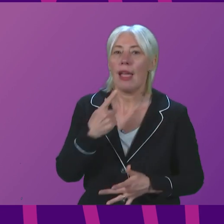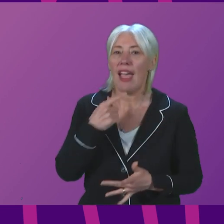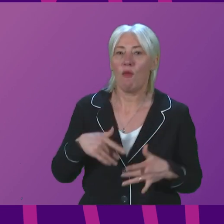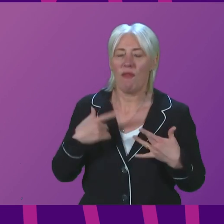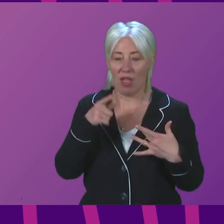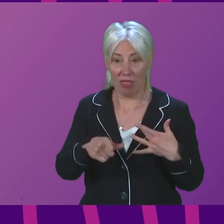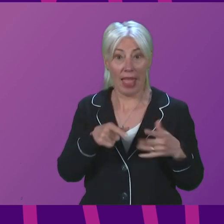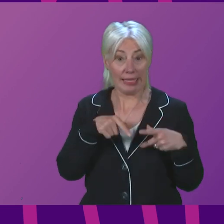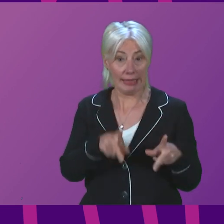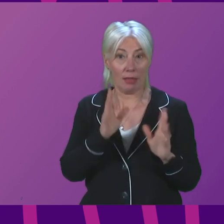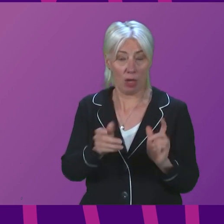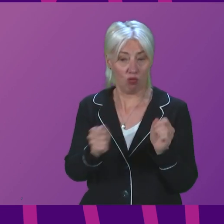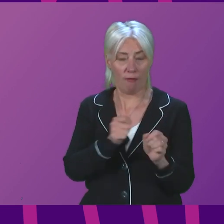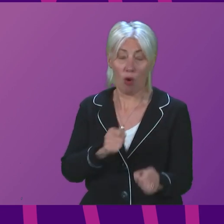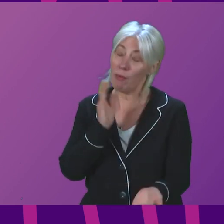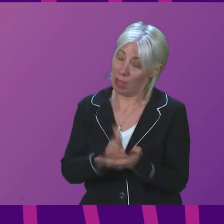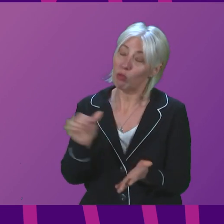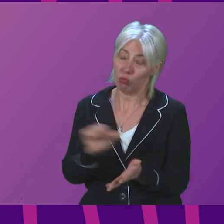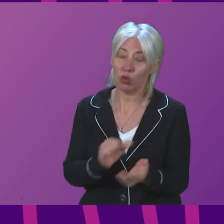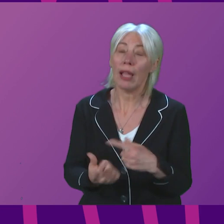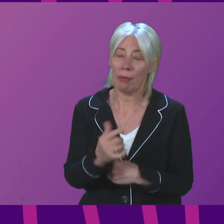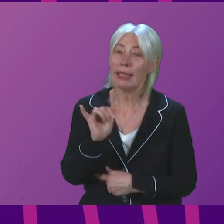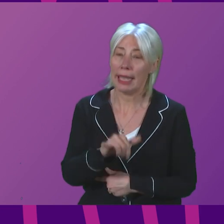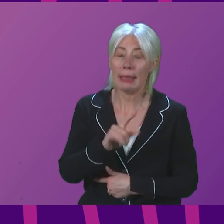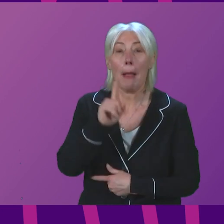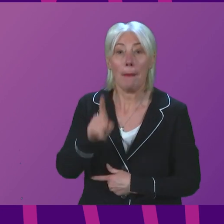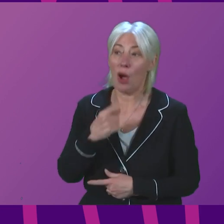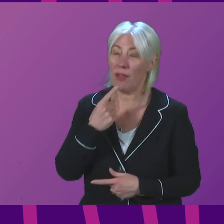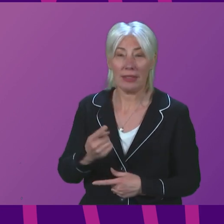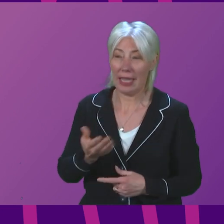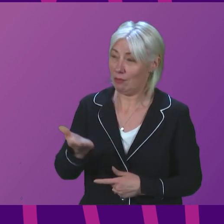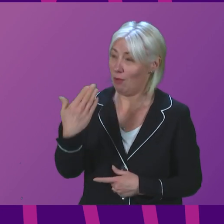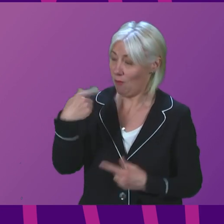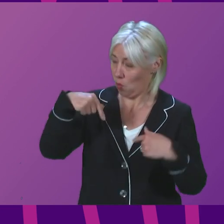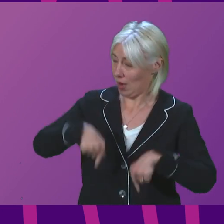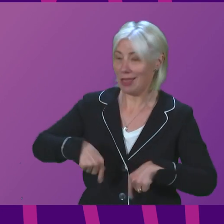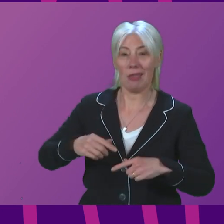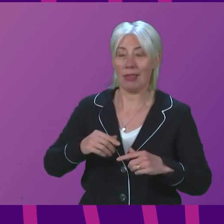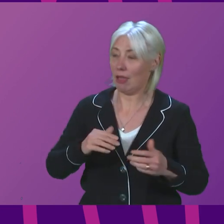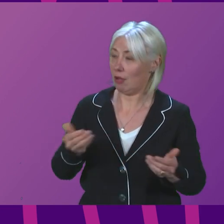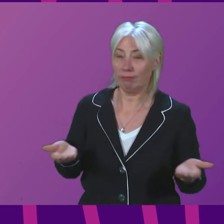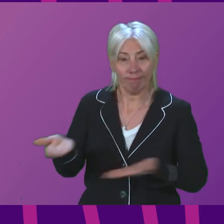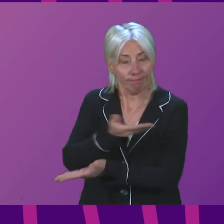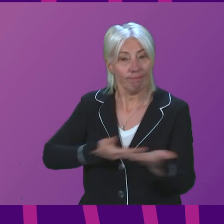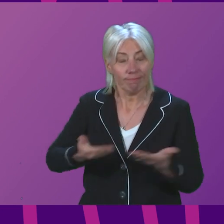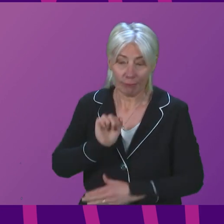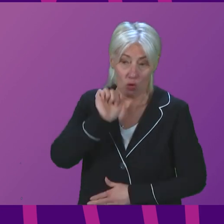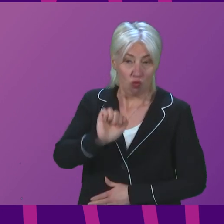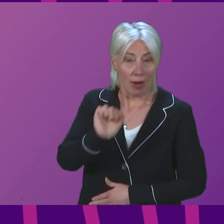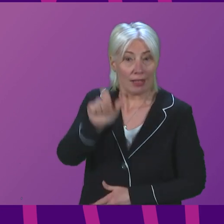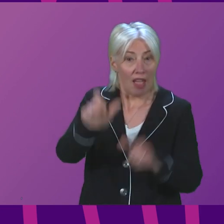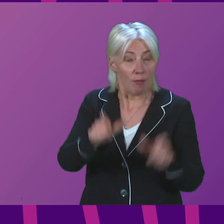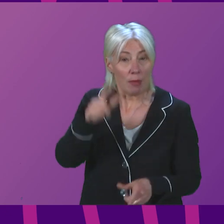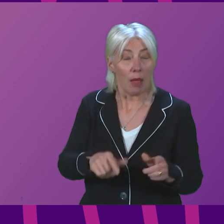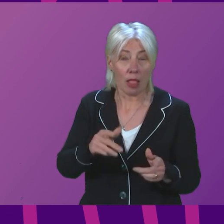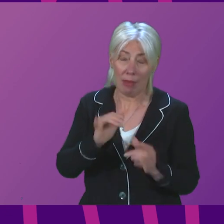that system needs reform, that should happen. But as we have covered in exchanges in this Parliament before, it is right that people who commit heinous